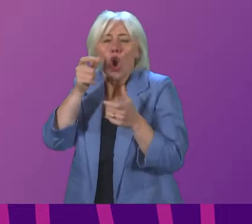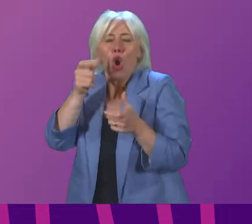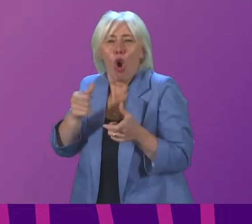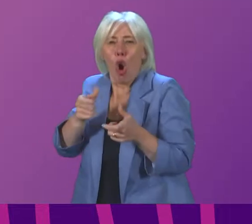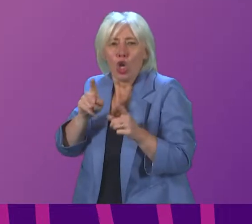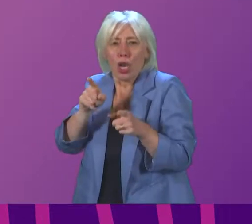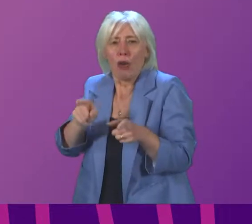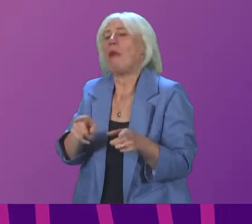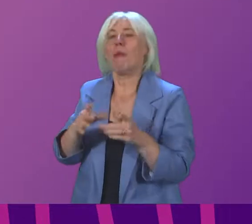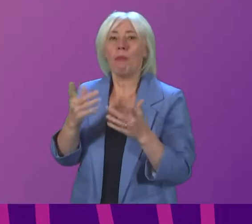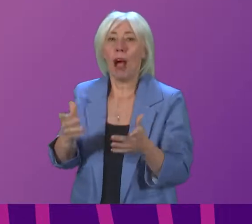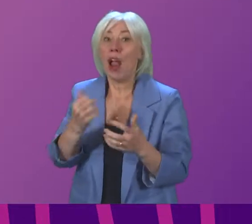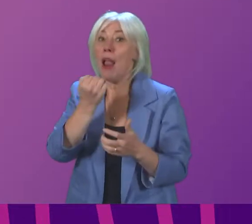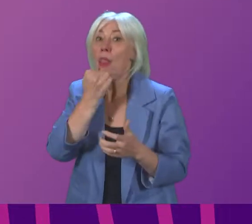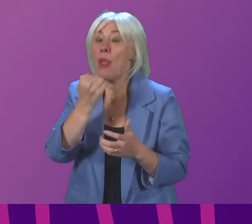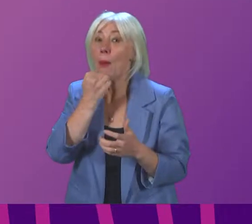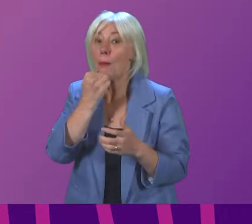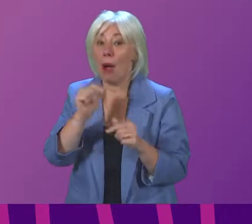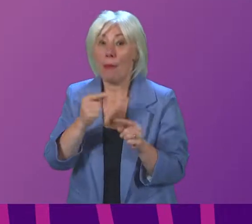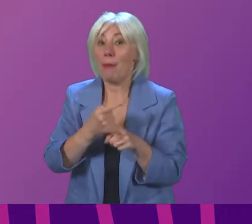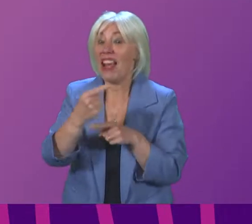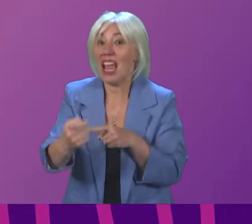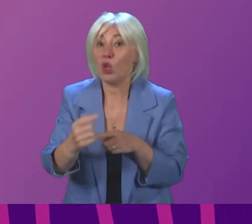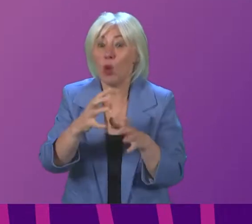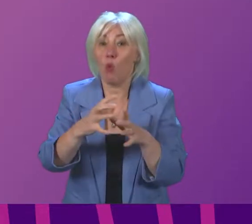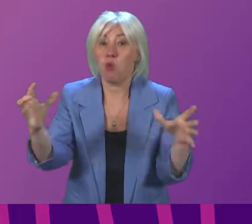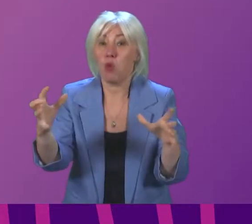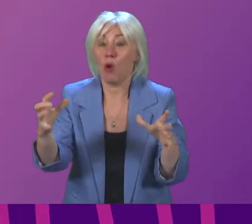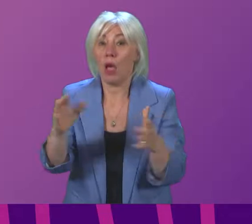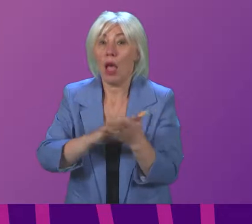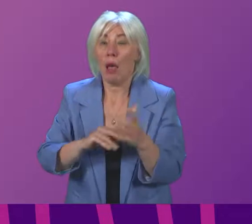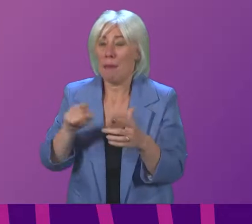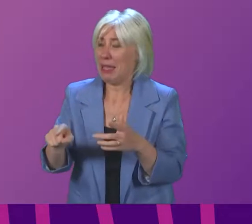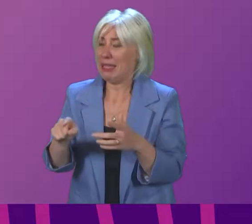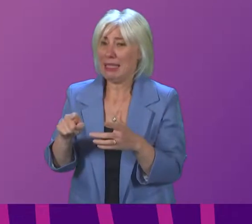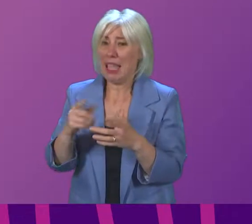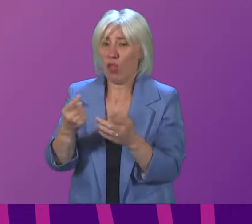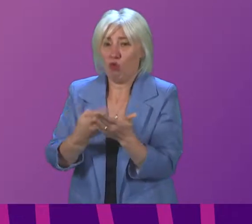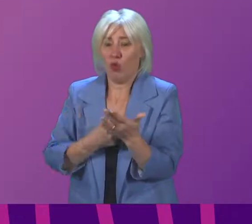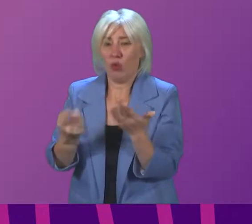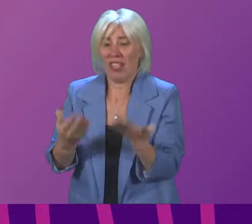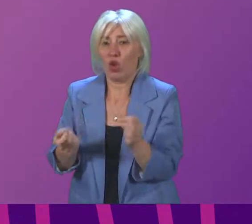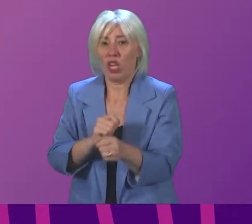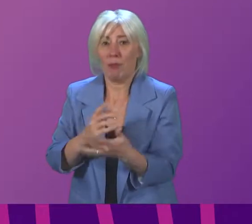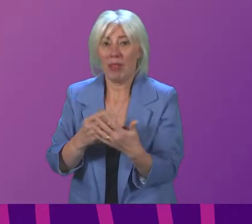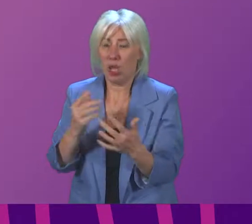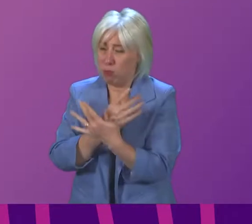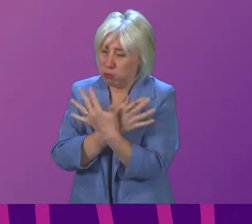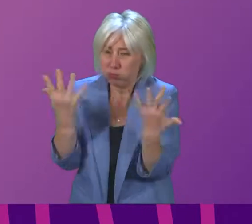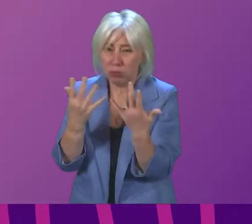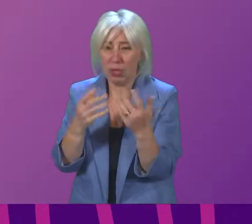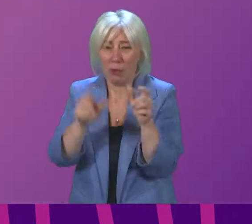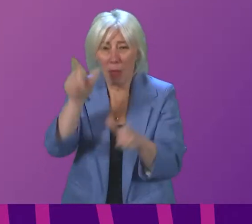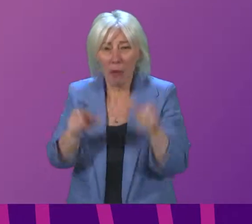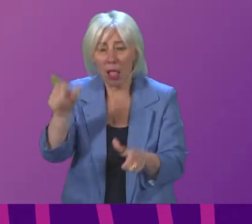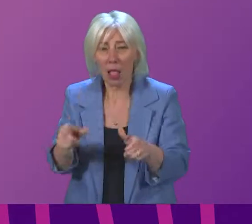of cases that the Government is expecting by next week, this rule change could mean tens of thousands of Scots put into self-isolation